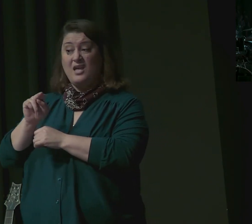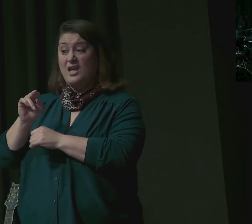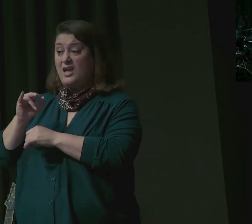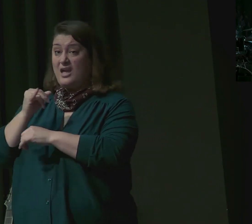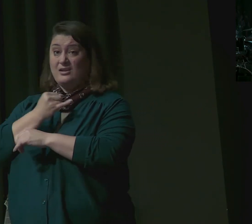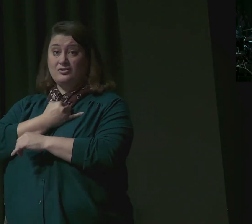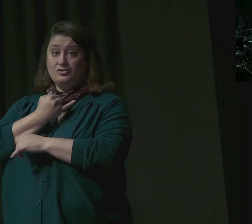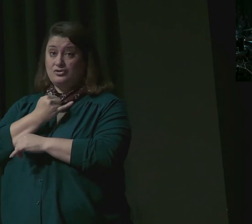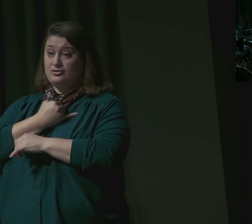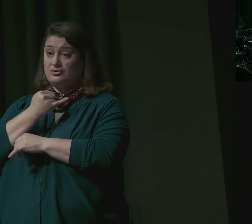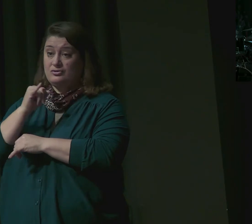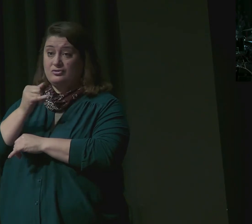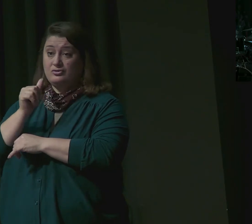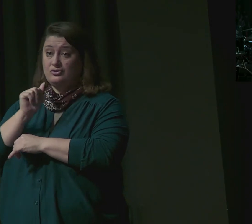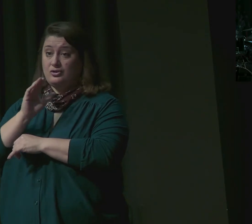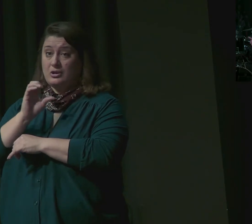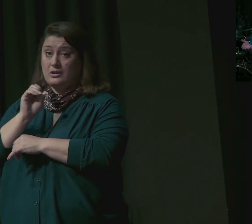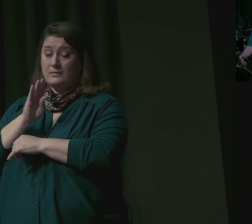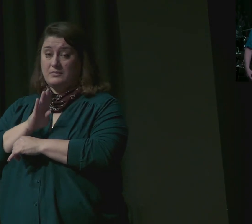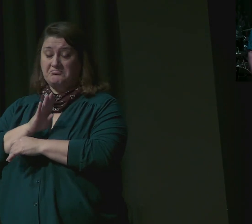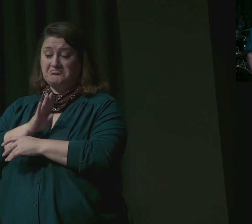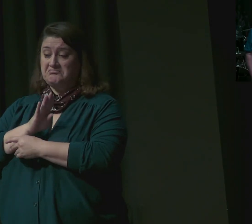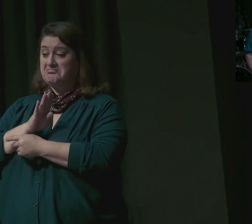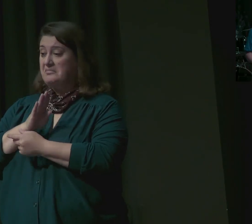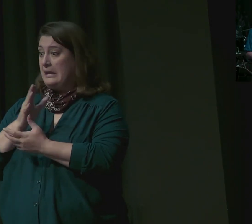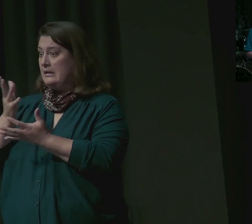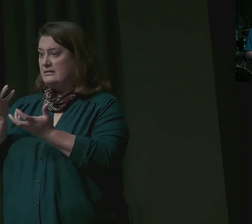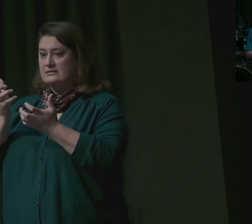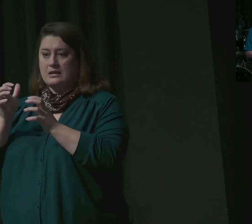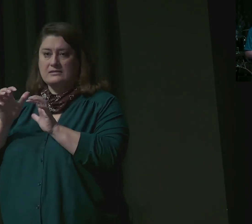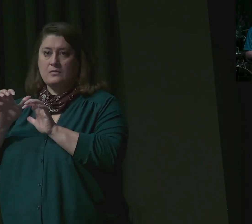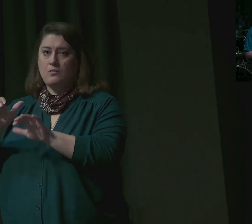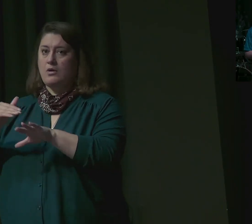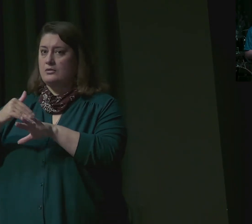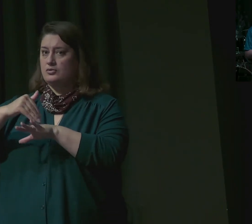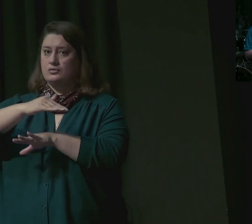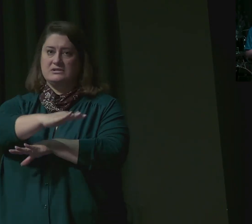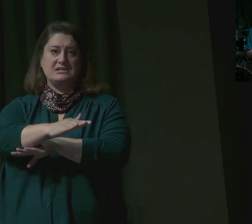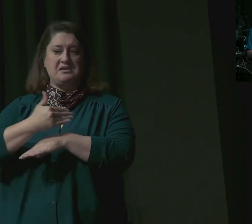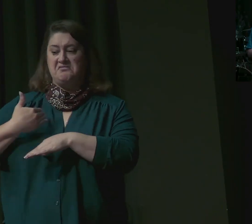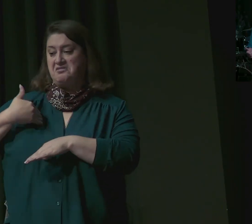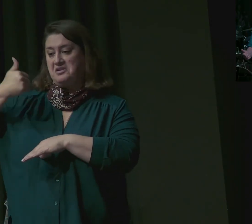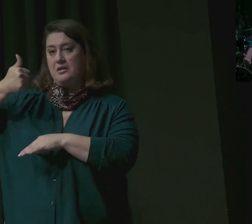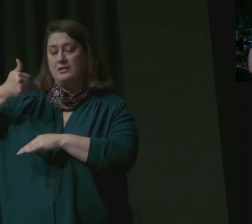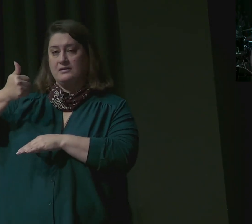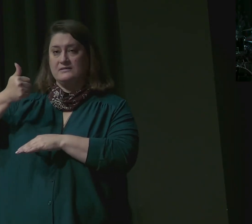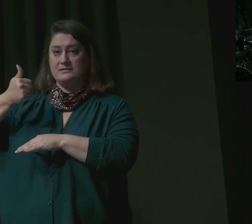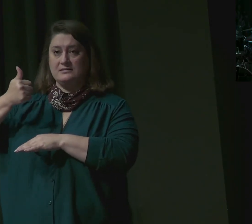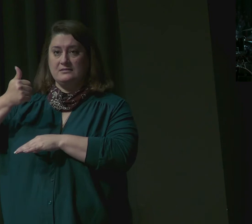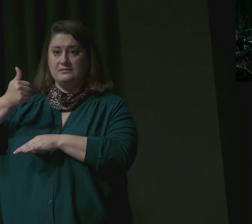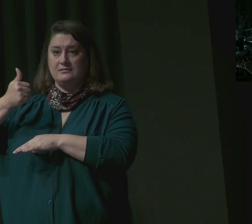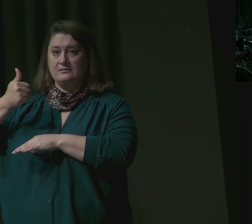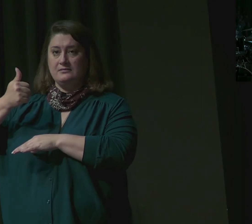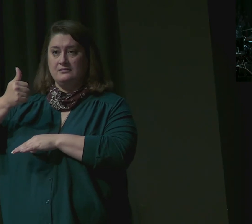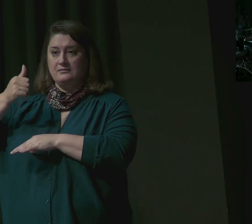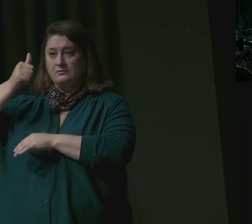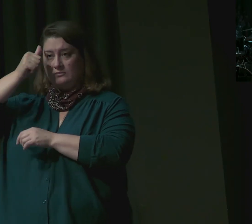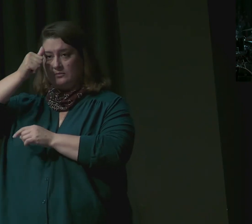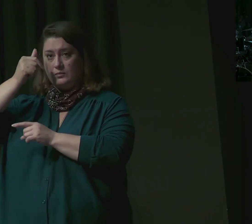Jacob again questions why the brothers even told the Egyptian vice-regent about their younger brother. In Jacob's mind,